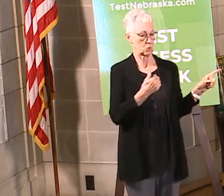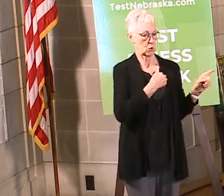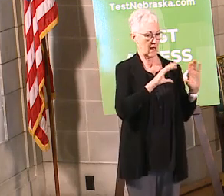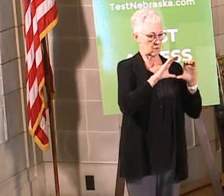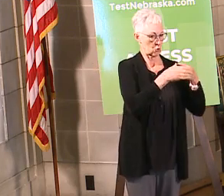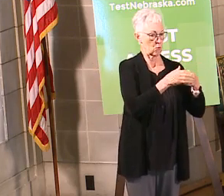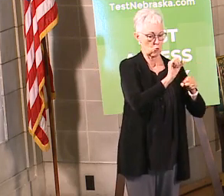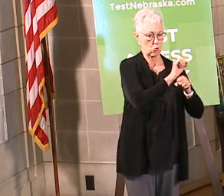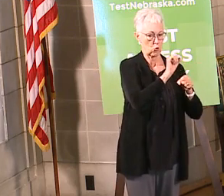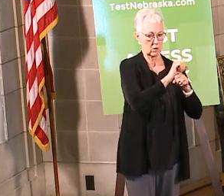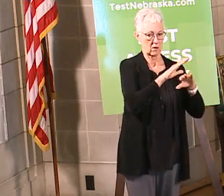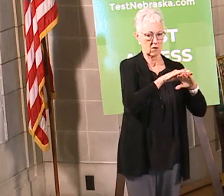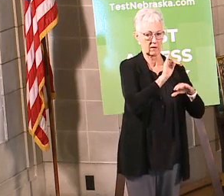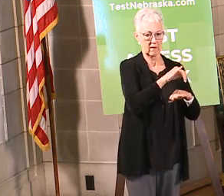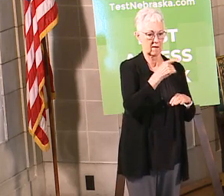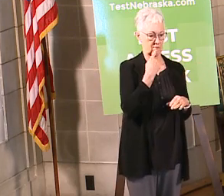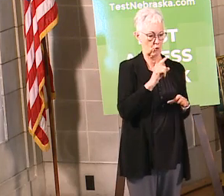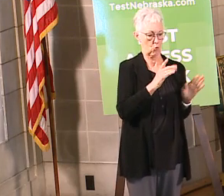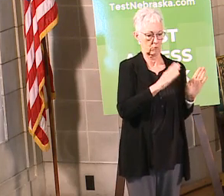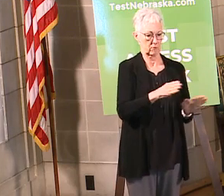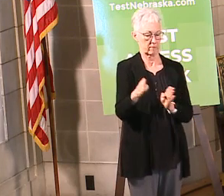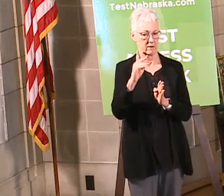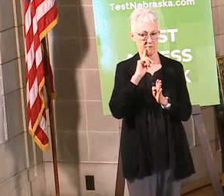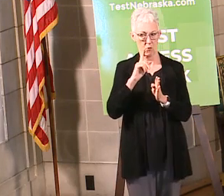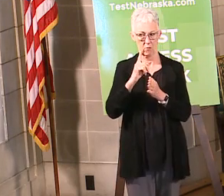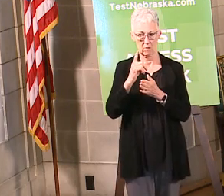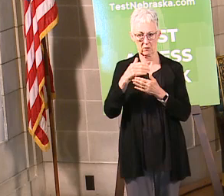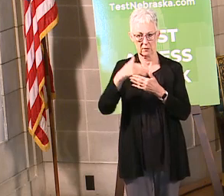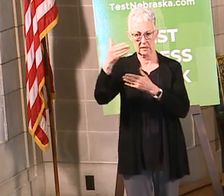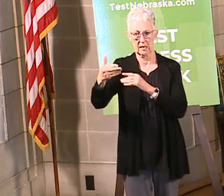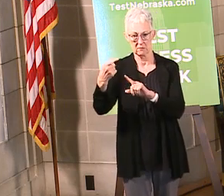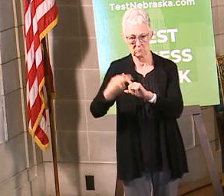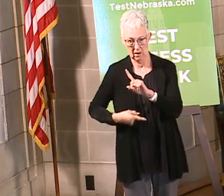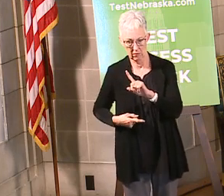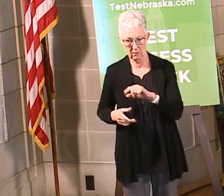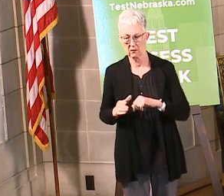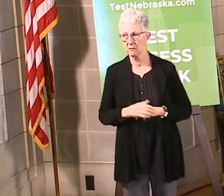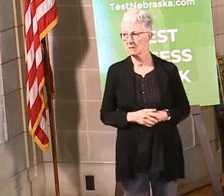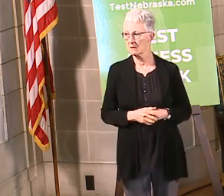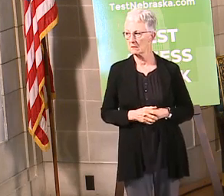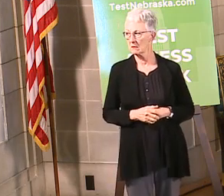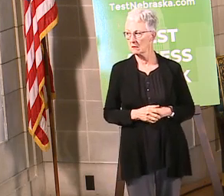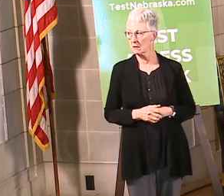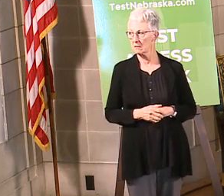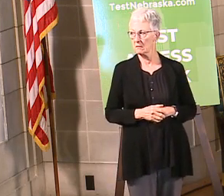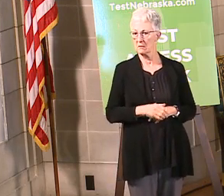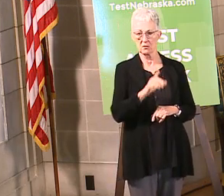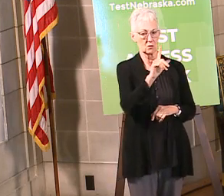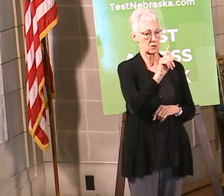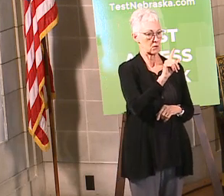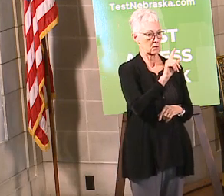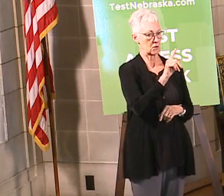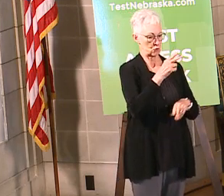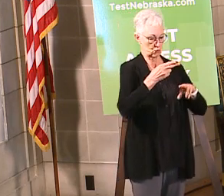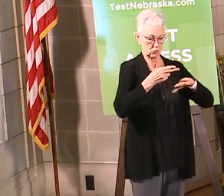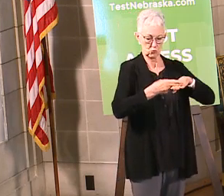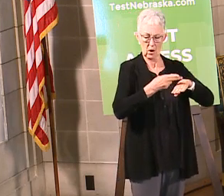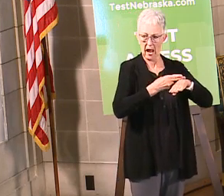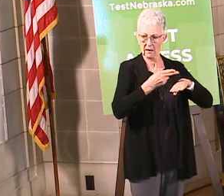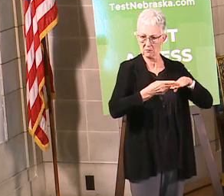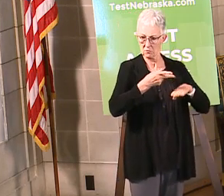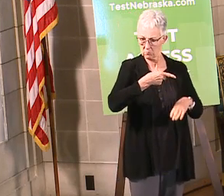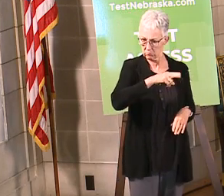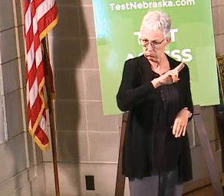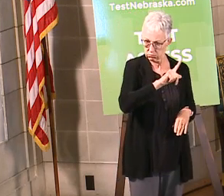process. What is the timetable on auto racing tractor pulls? Some states have allowed events like this with no